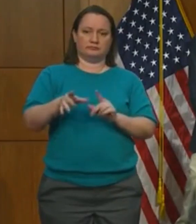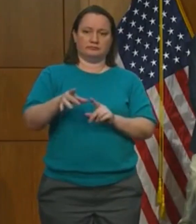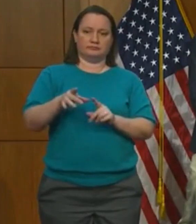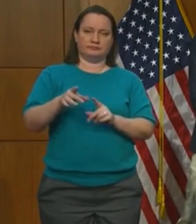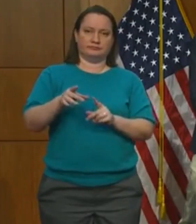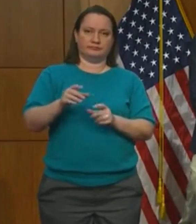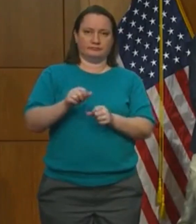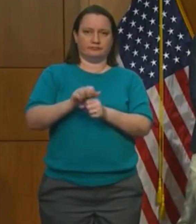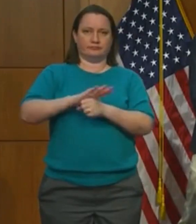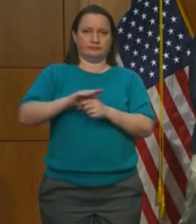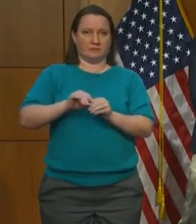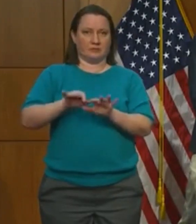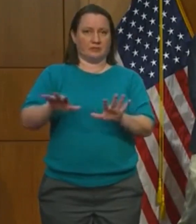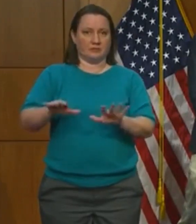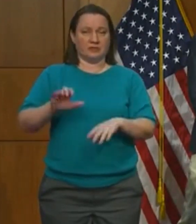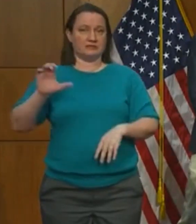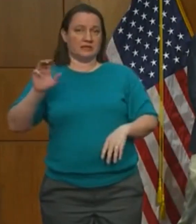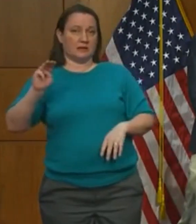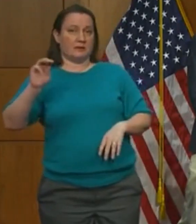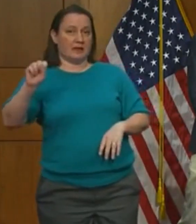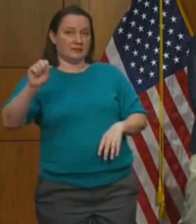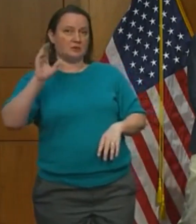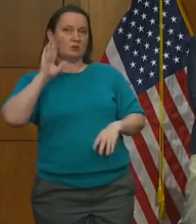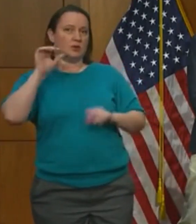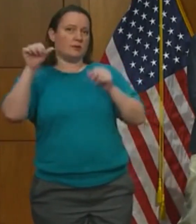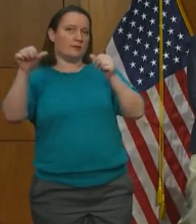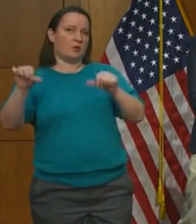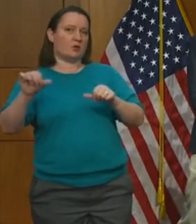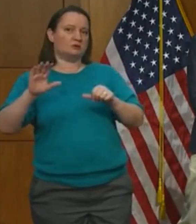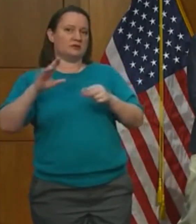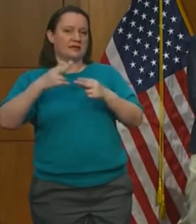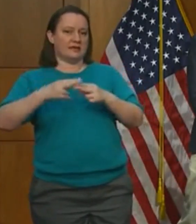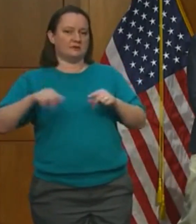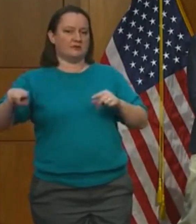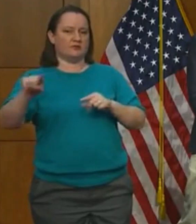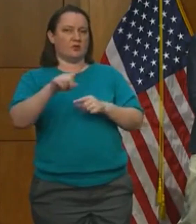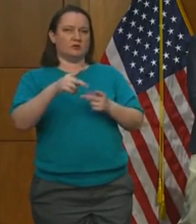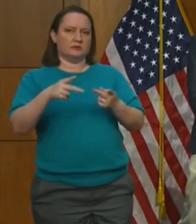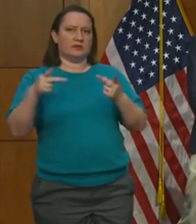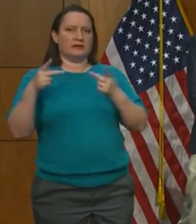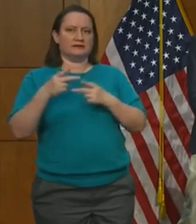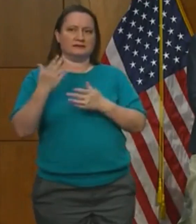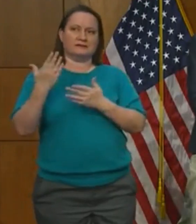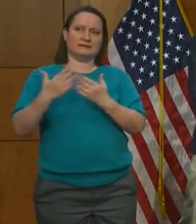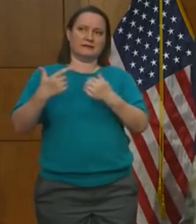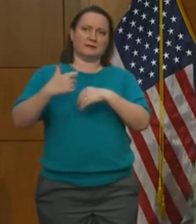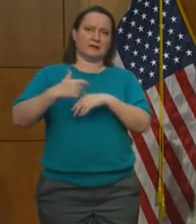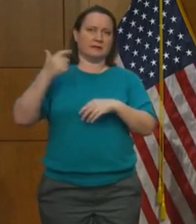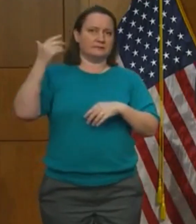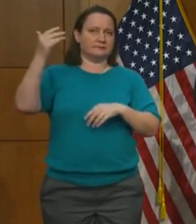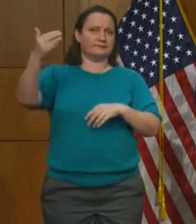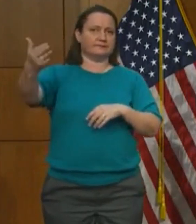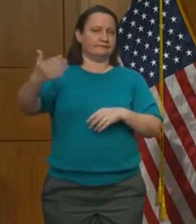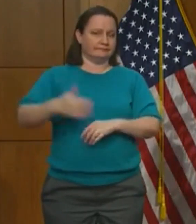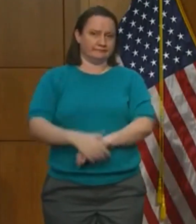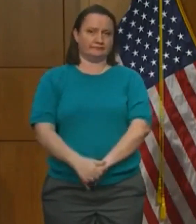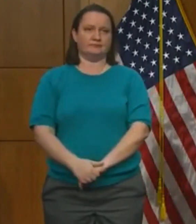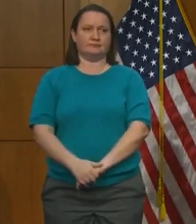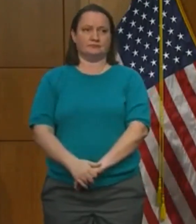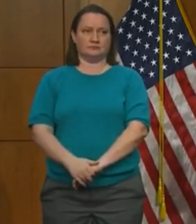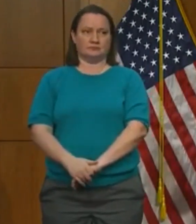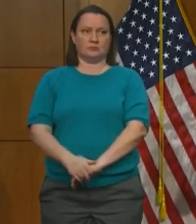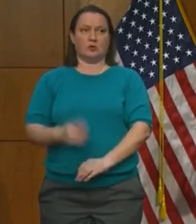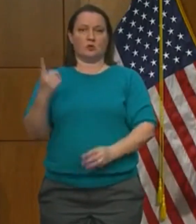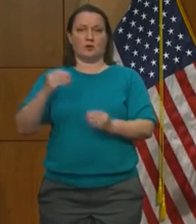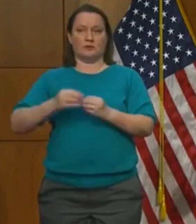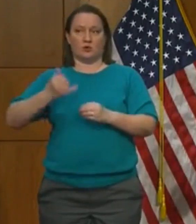those names at some point on one of their sites. Only one more